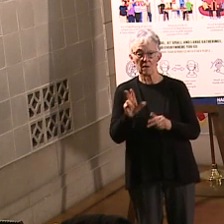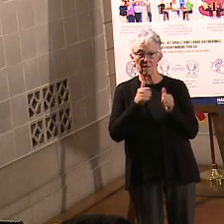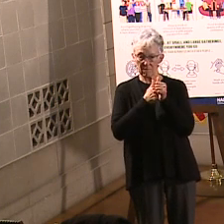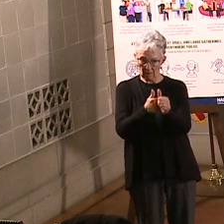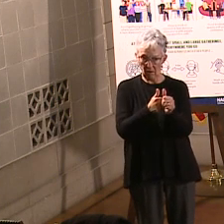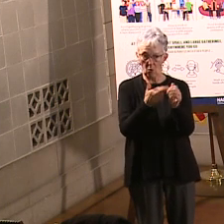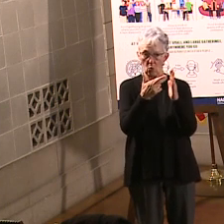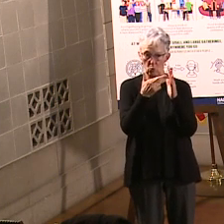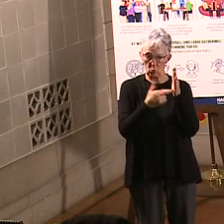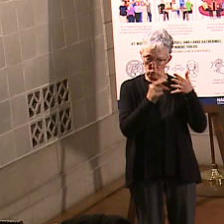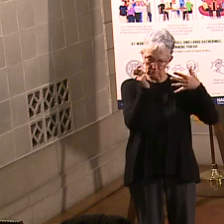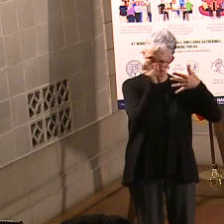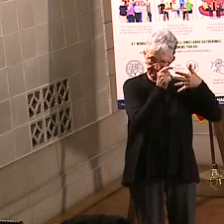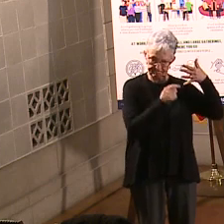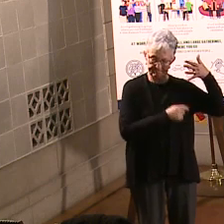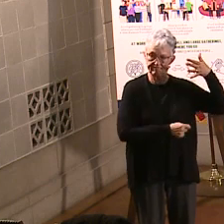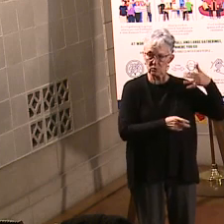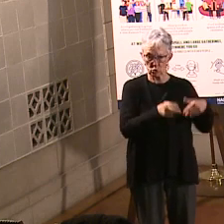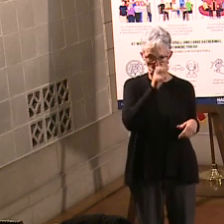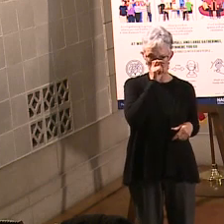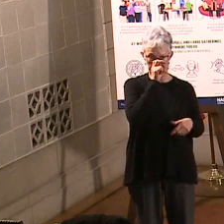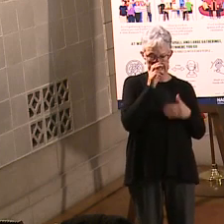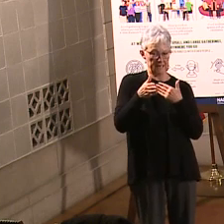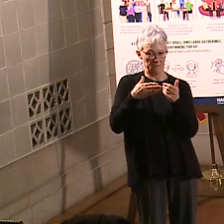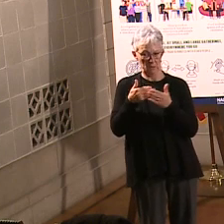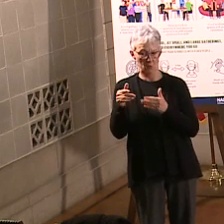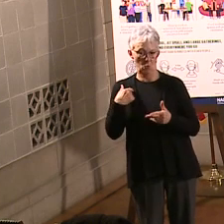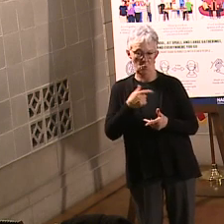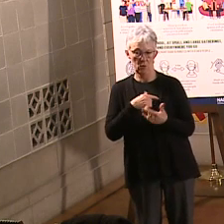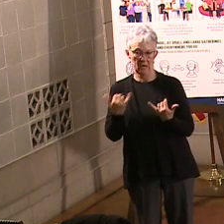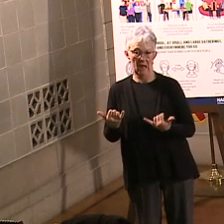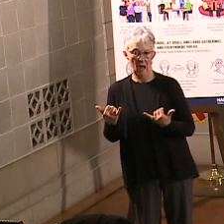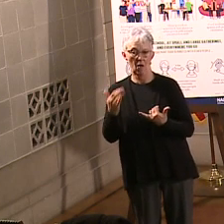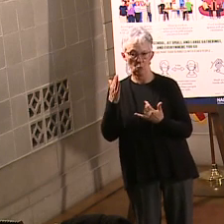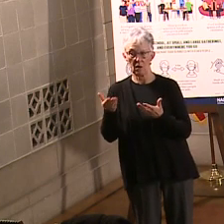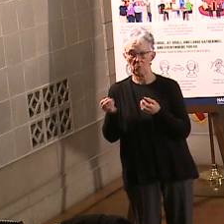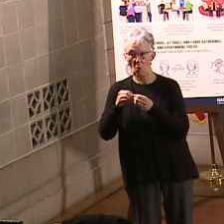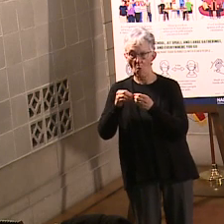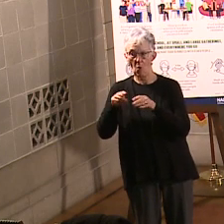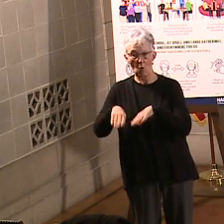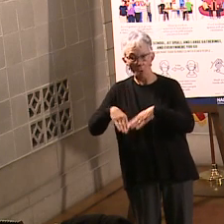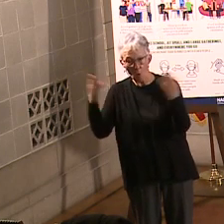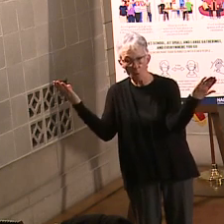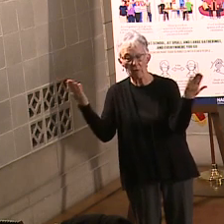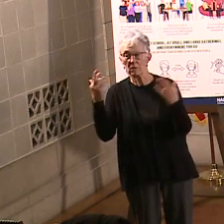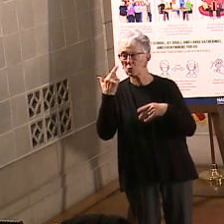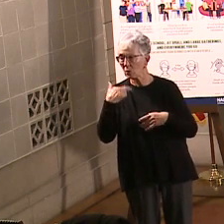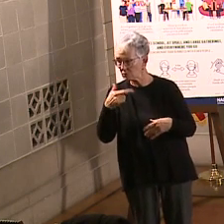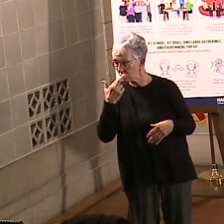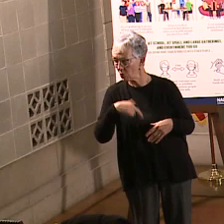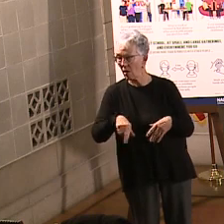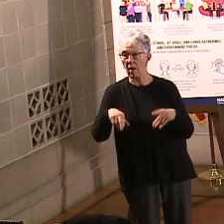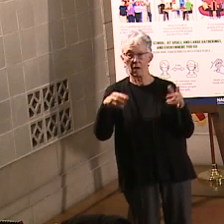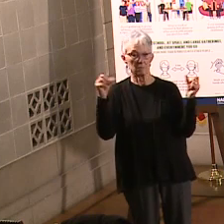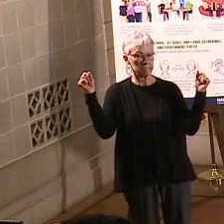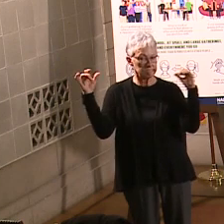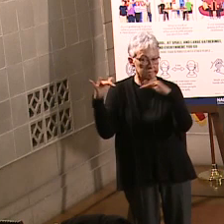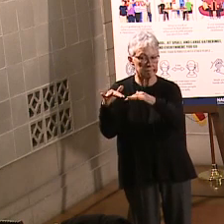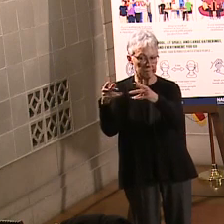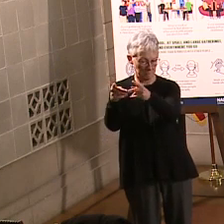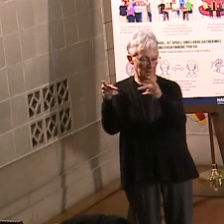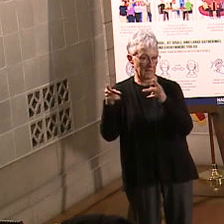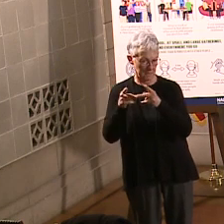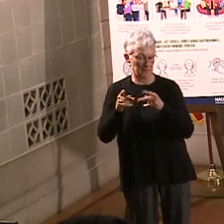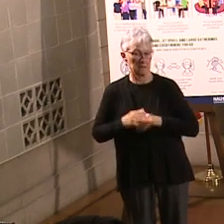our tools, even though we're going into a new phase of the DHM. And also, it's important to remember that in this new phase of the DHM,